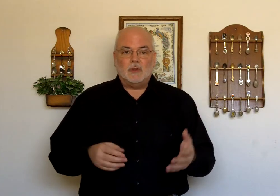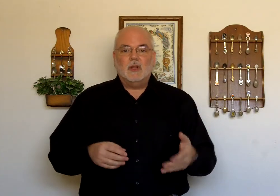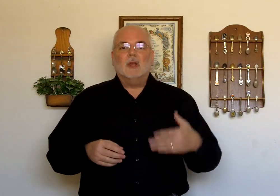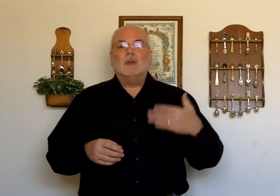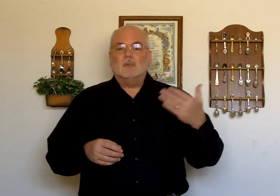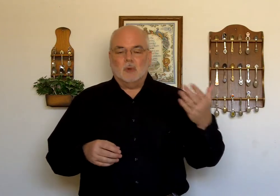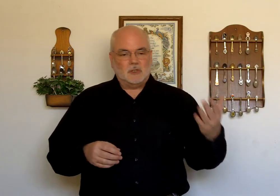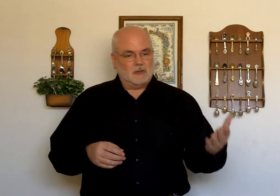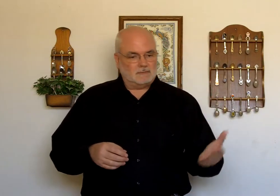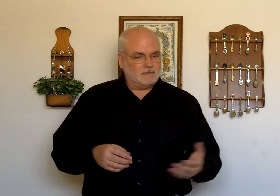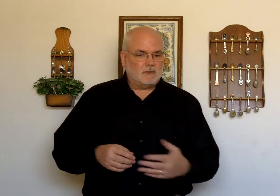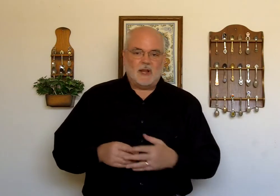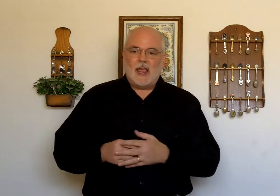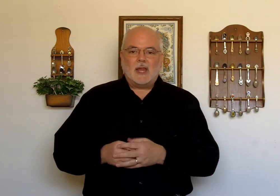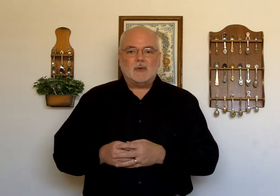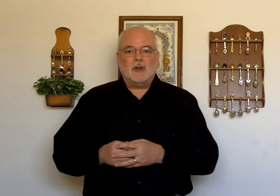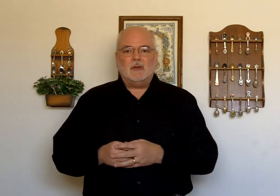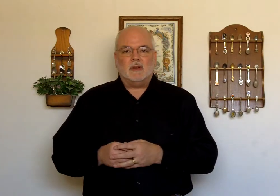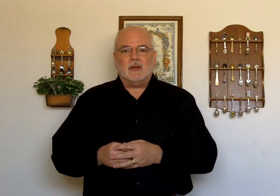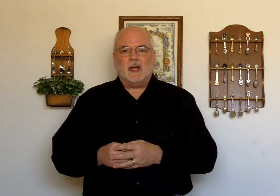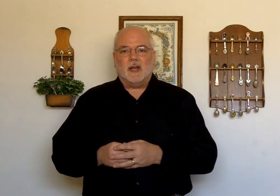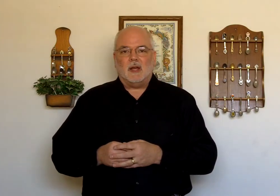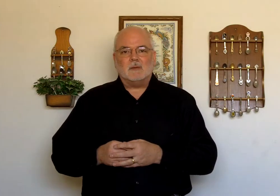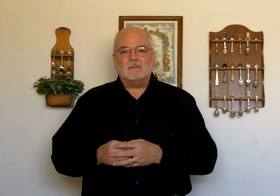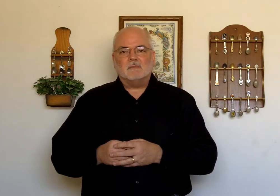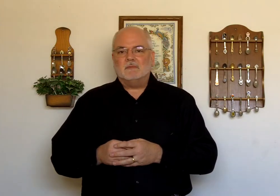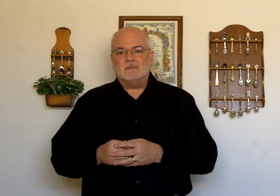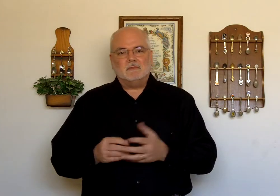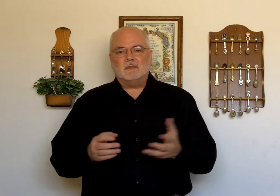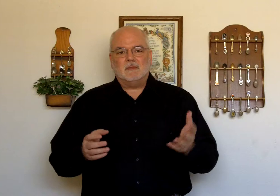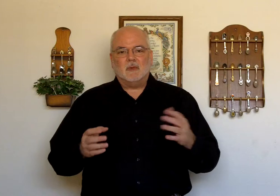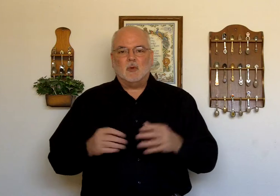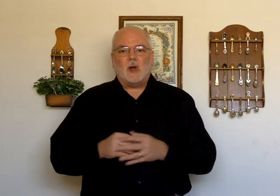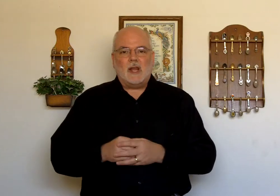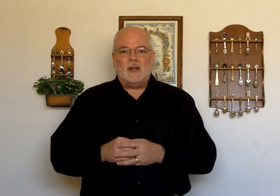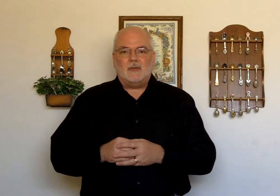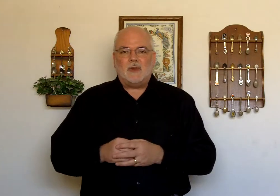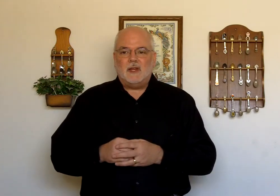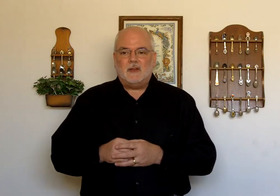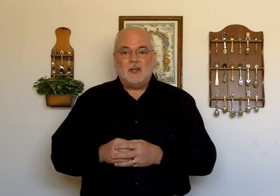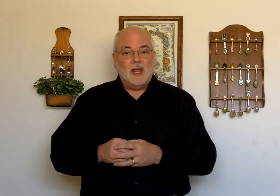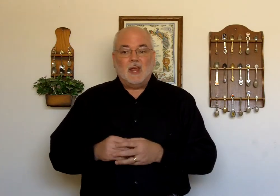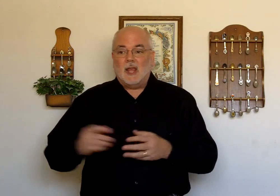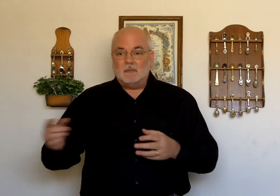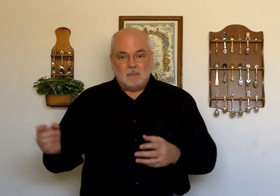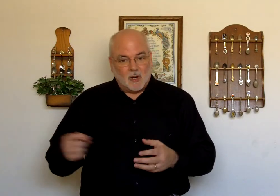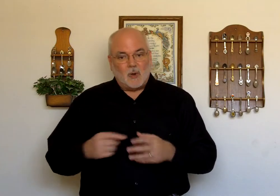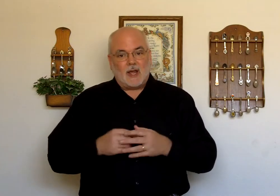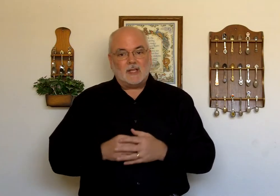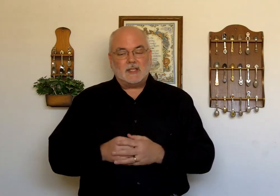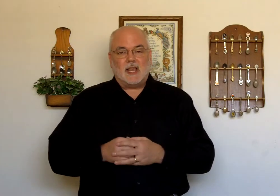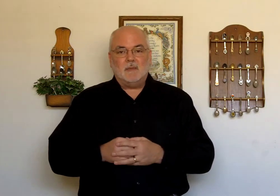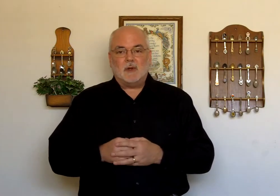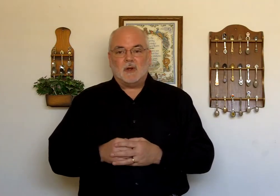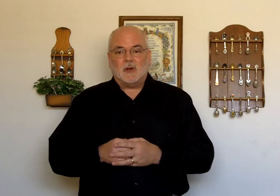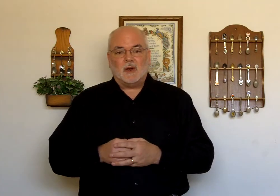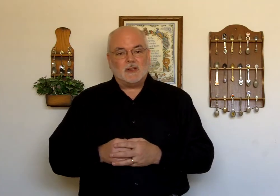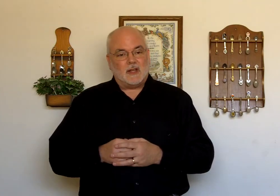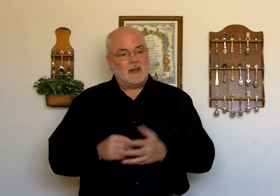was gathering grain in a field, and Boaz came to her and said,